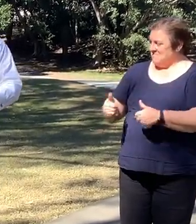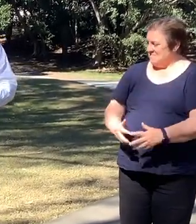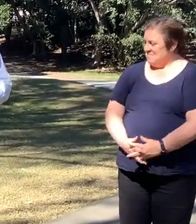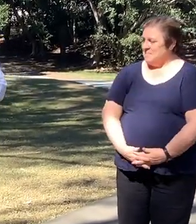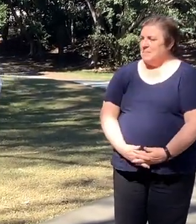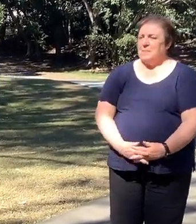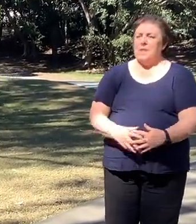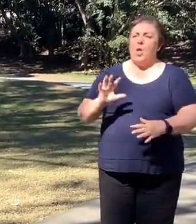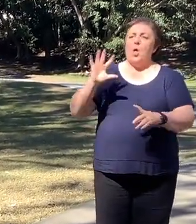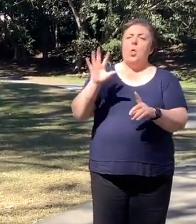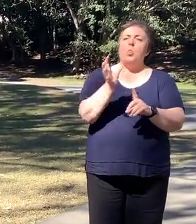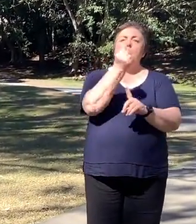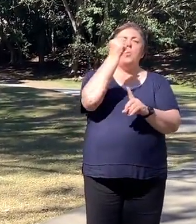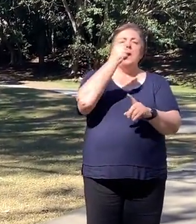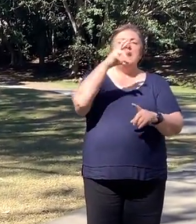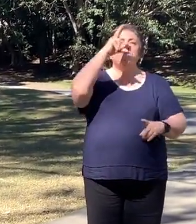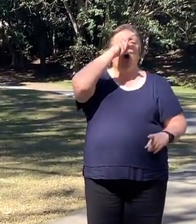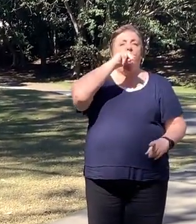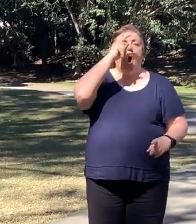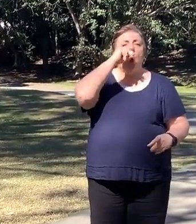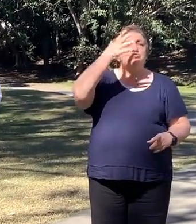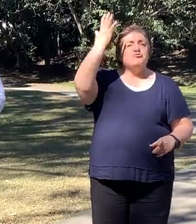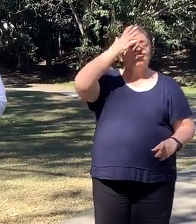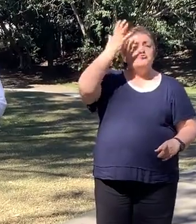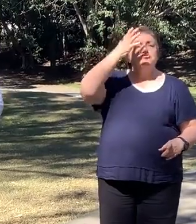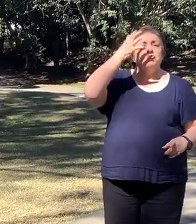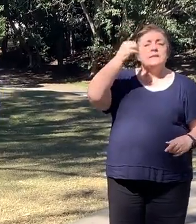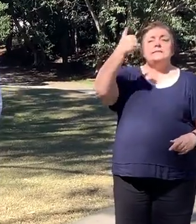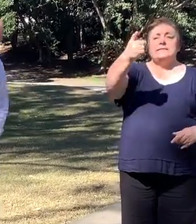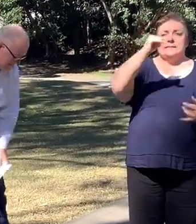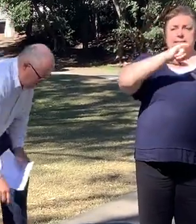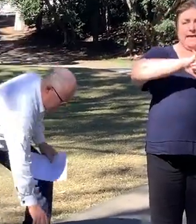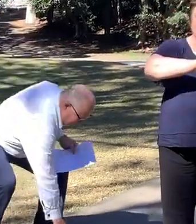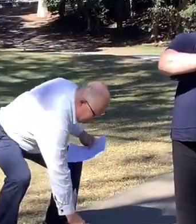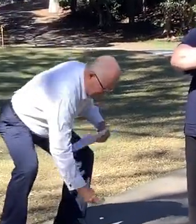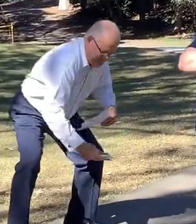And the winner for the upper school, 6S.